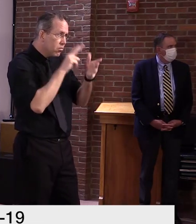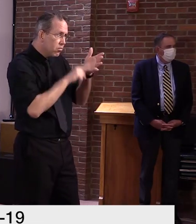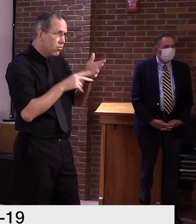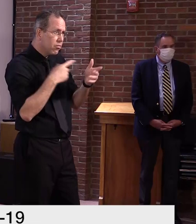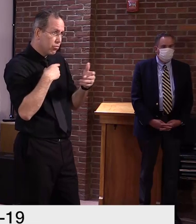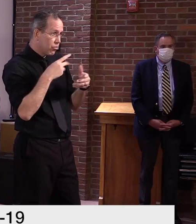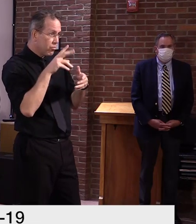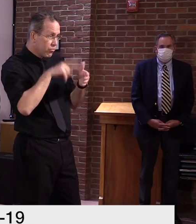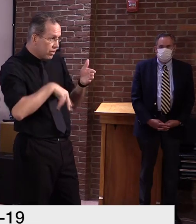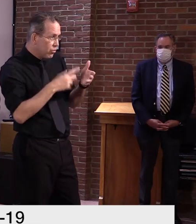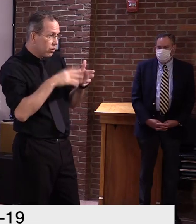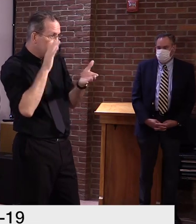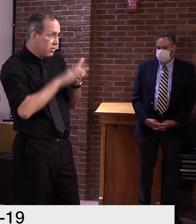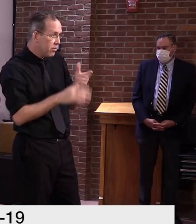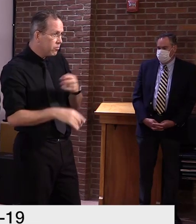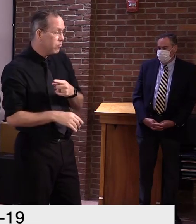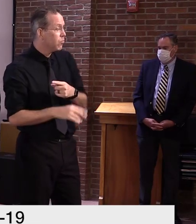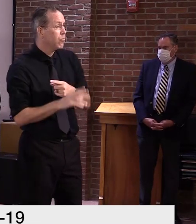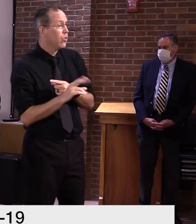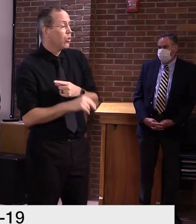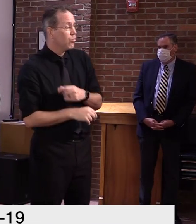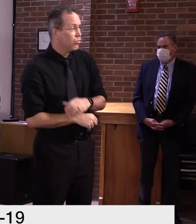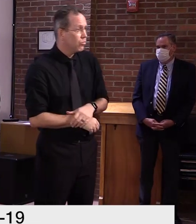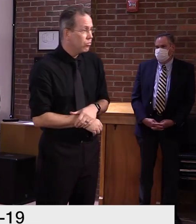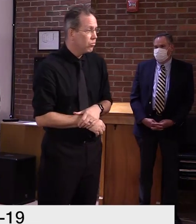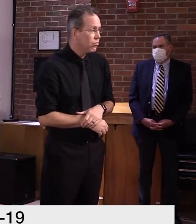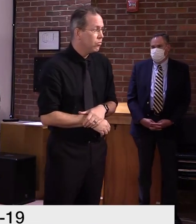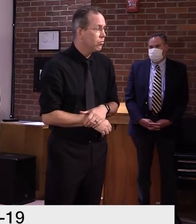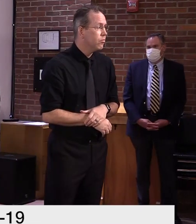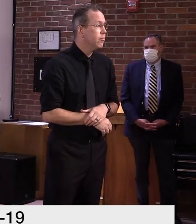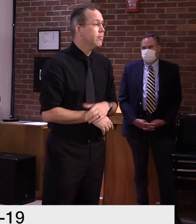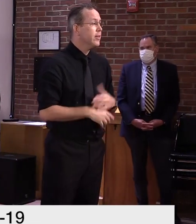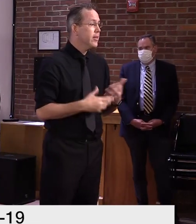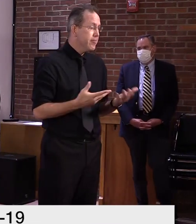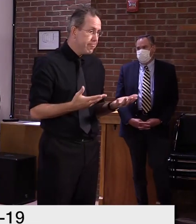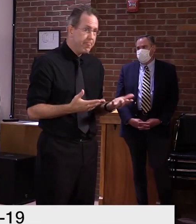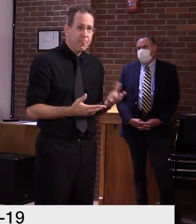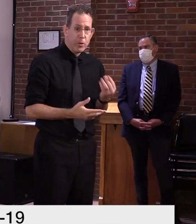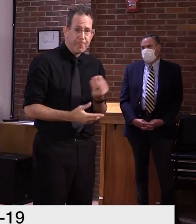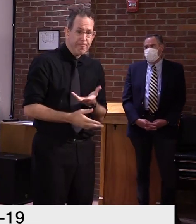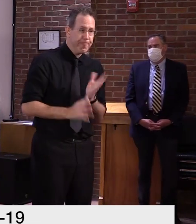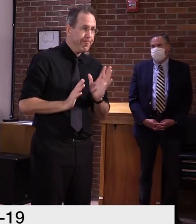Well, uh, that answers that. Um, thank you all very much.